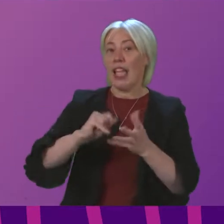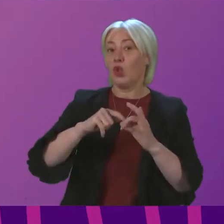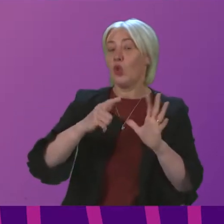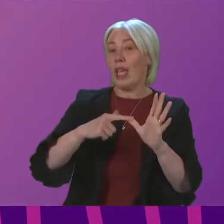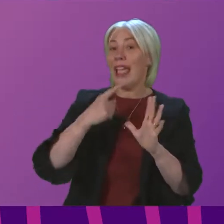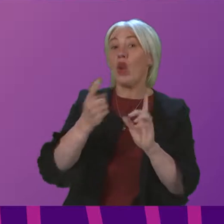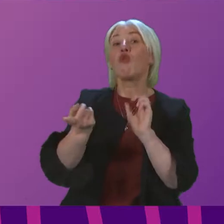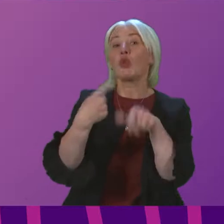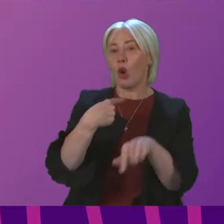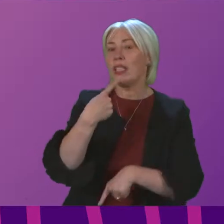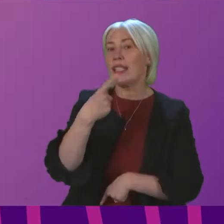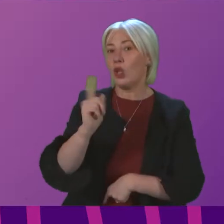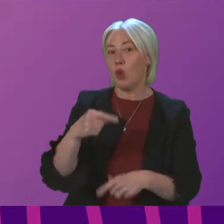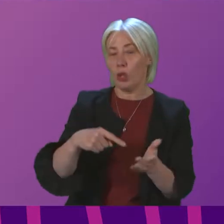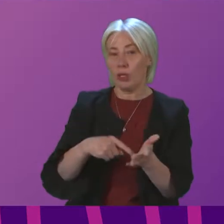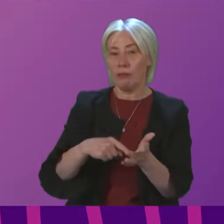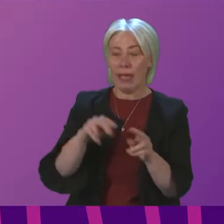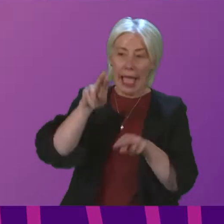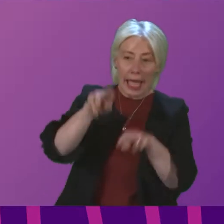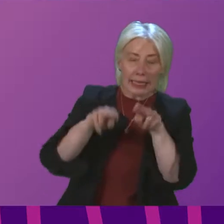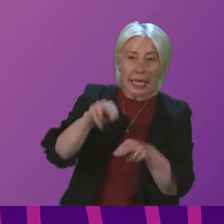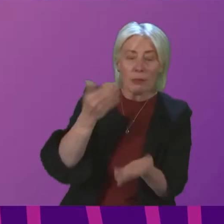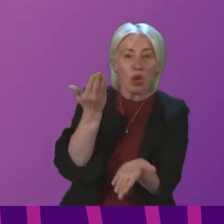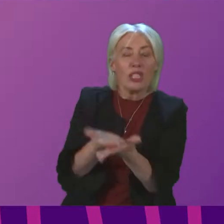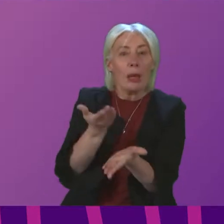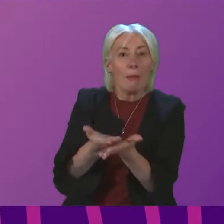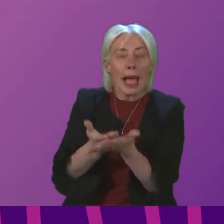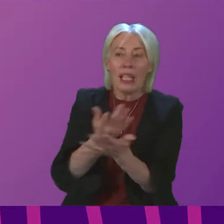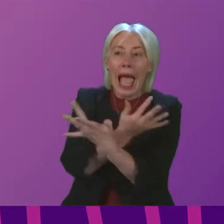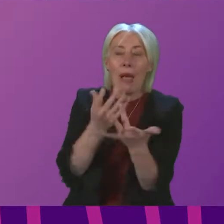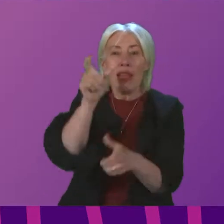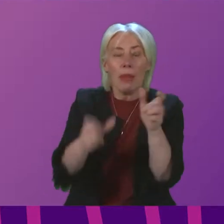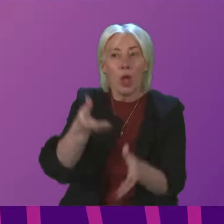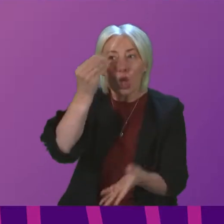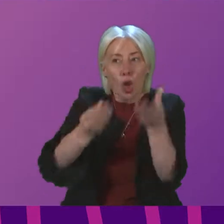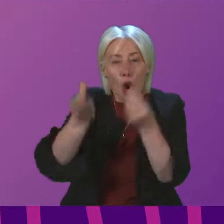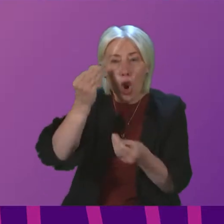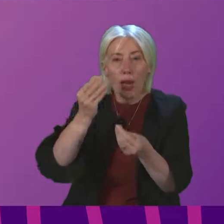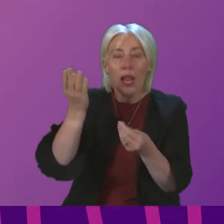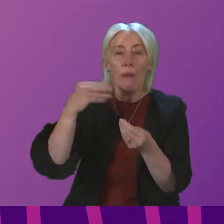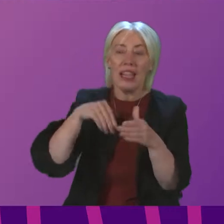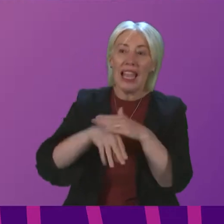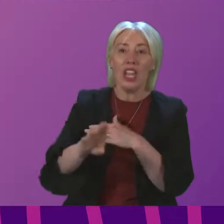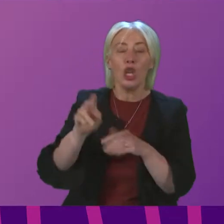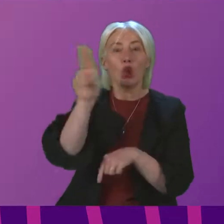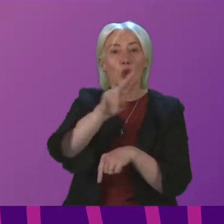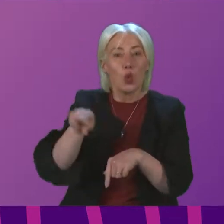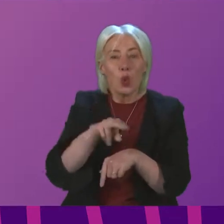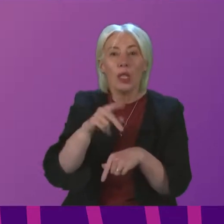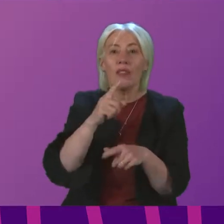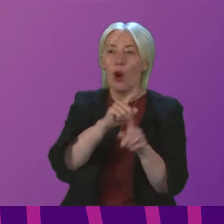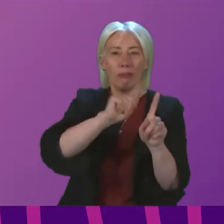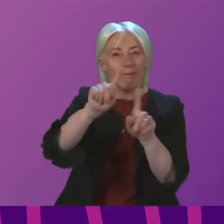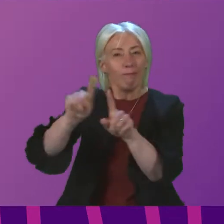Authority response noted that assessment of demand is based on the number of learners that have been entered by schools for existing range of